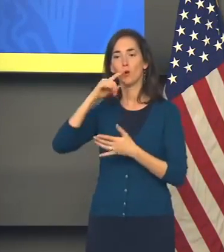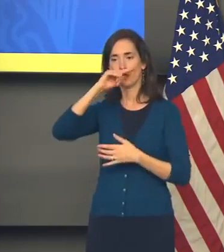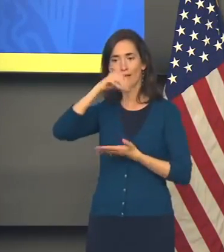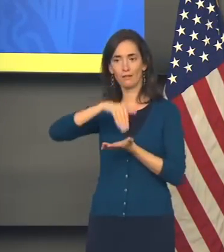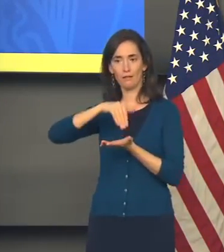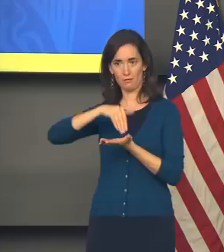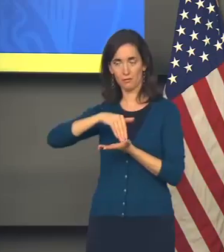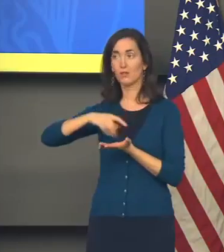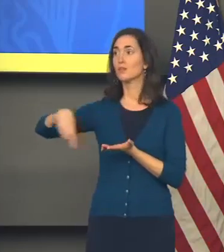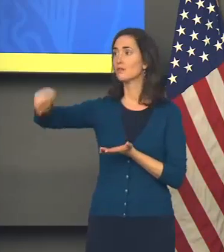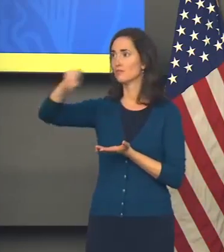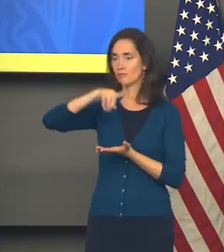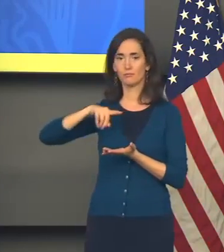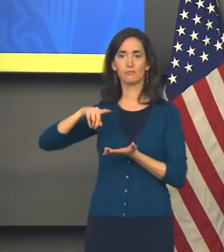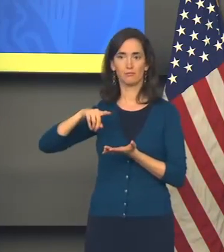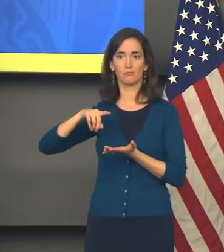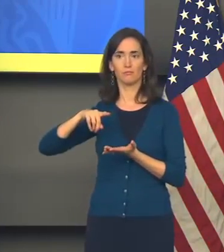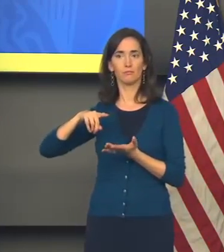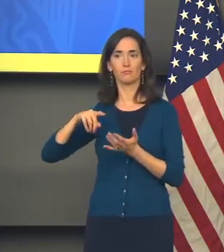Thank you,